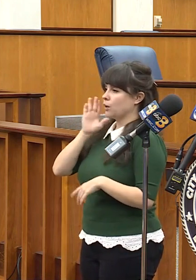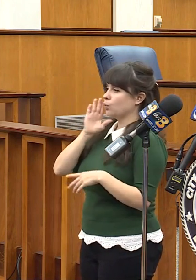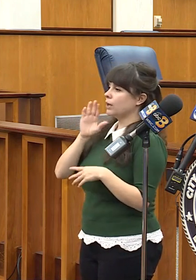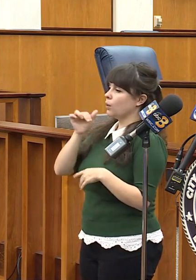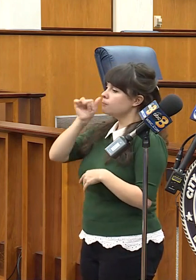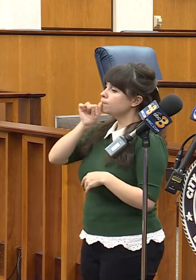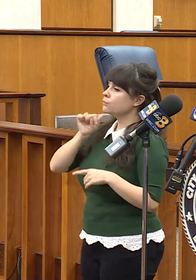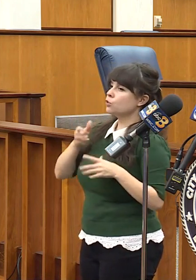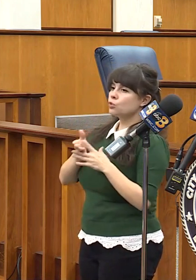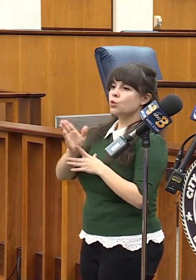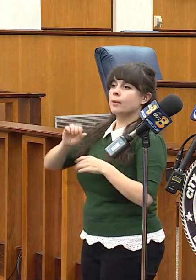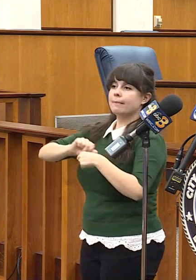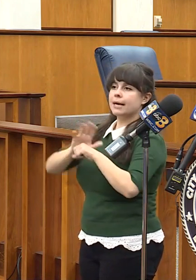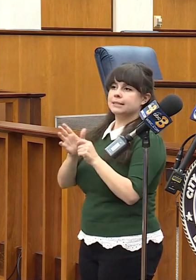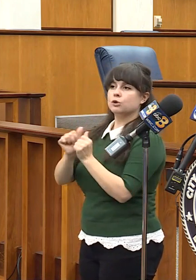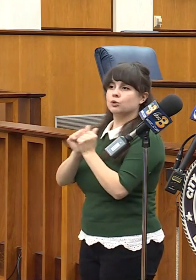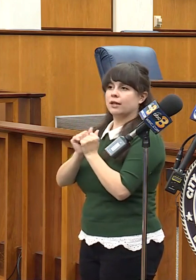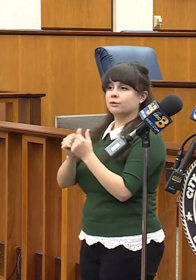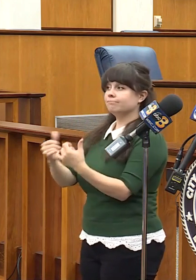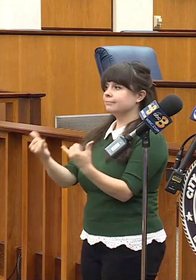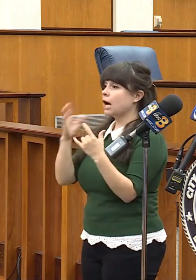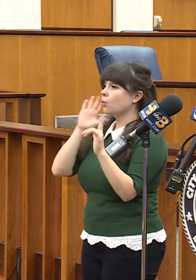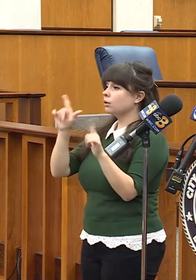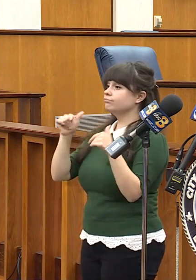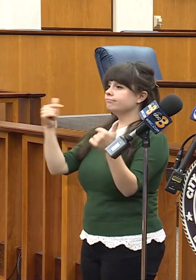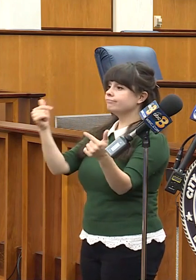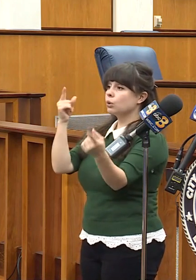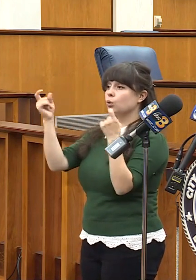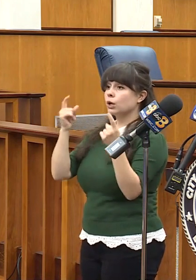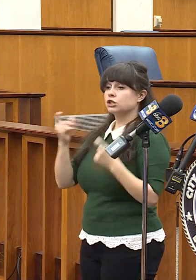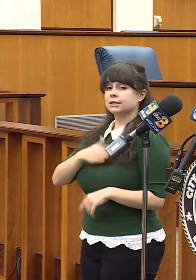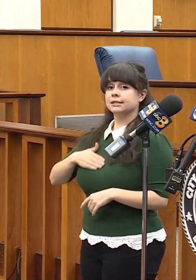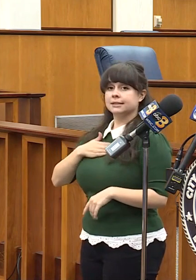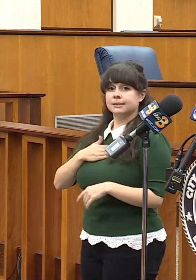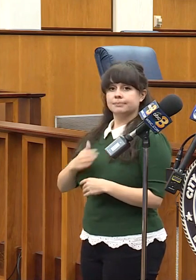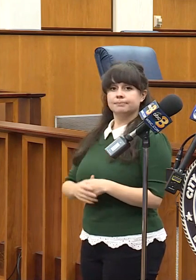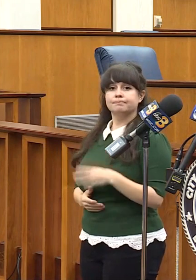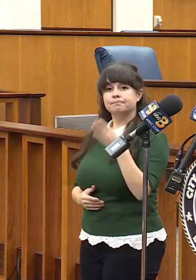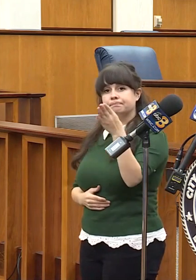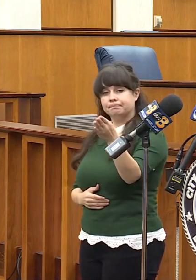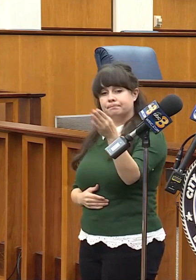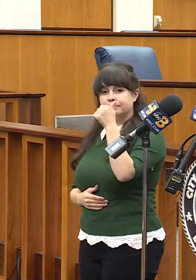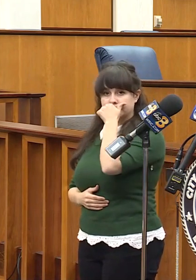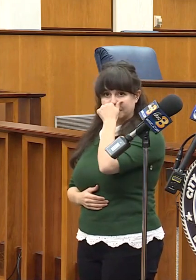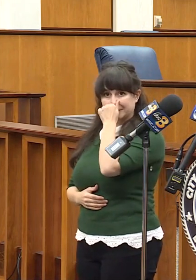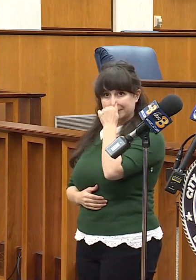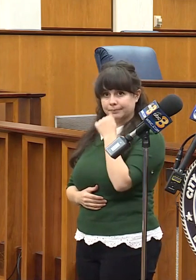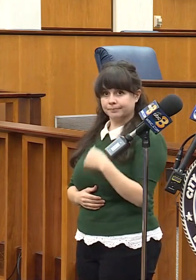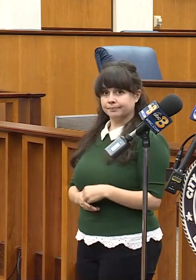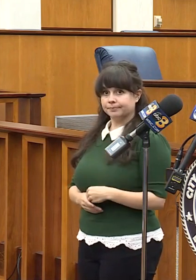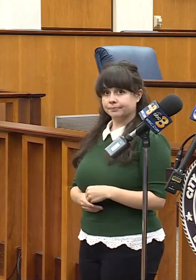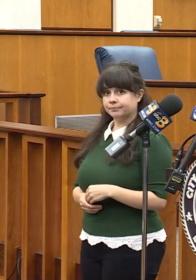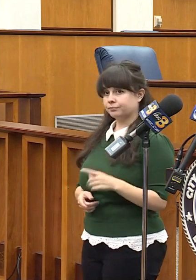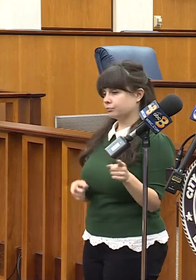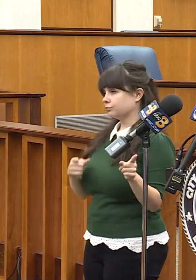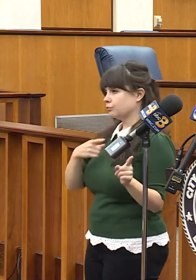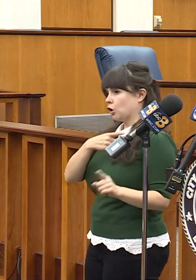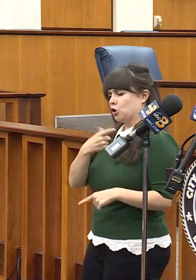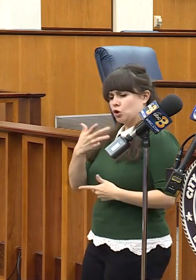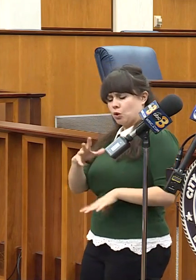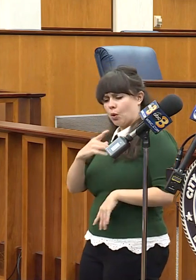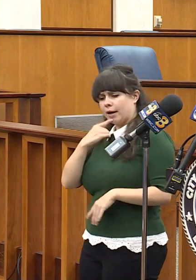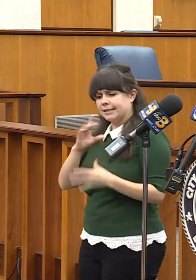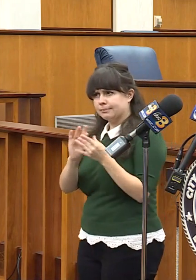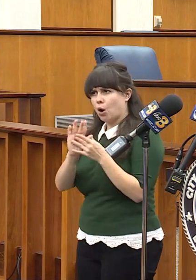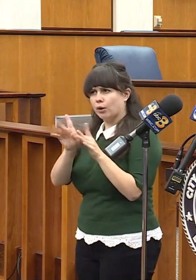So with that, we'll take some questions. Brad? Yeah, mean you spoke about it in the beginning.